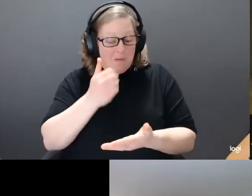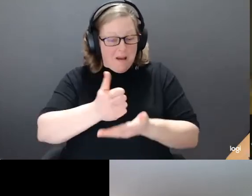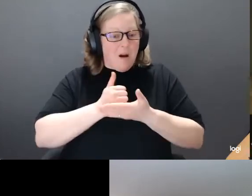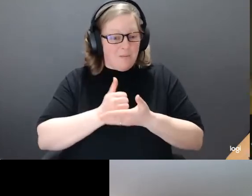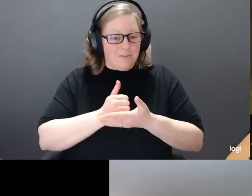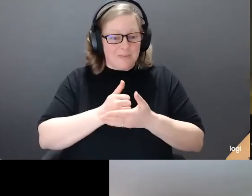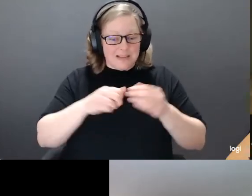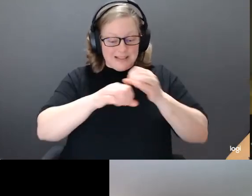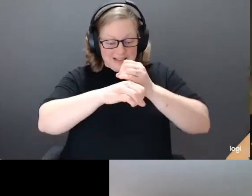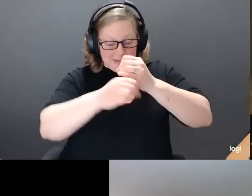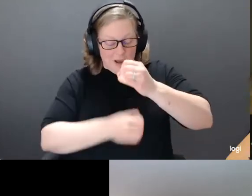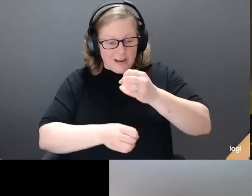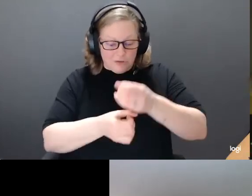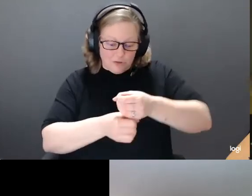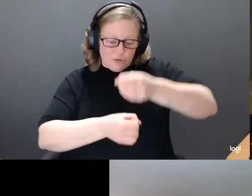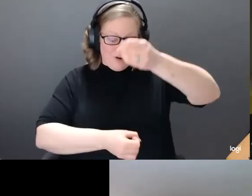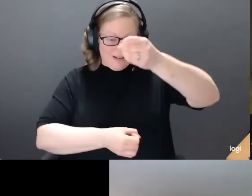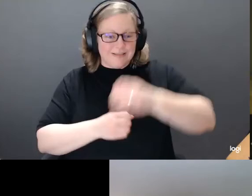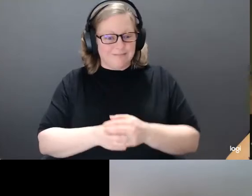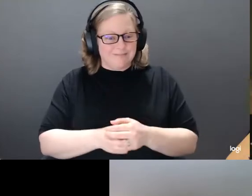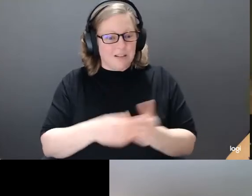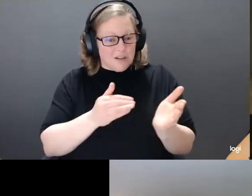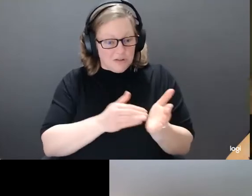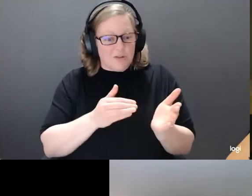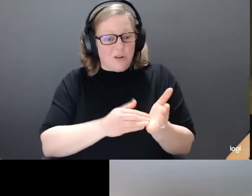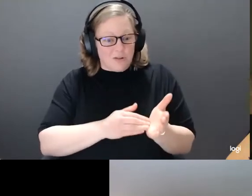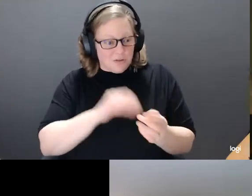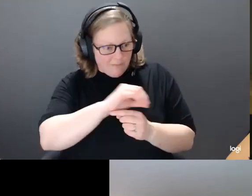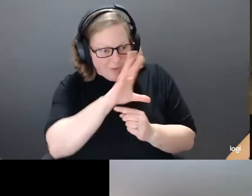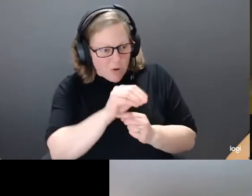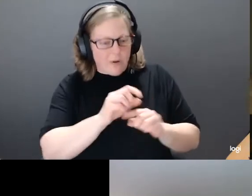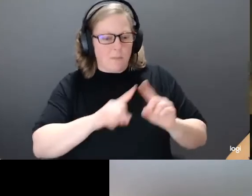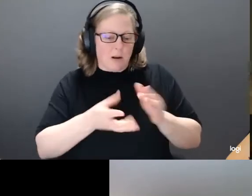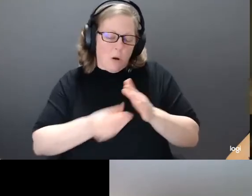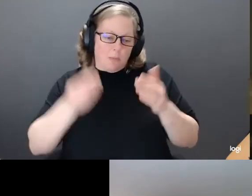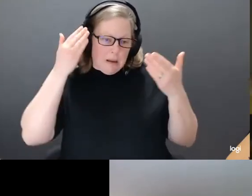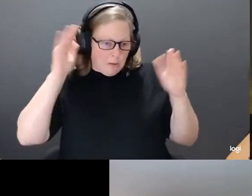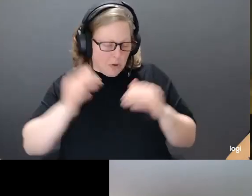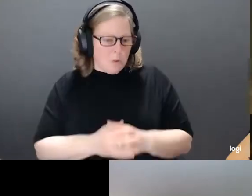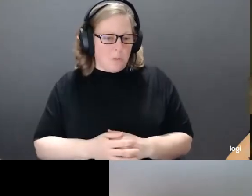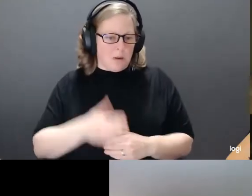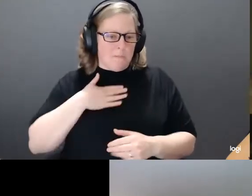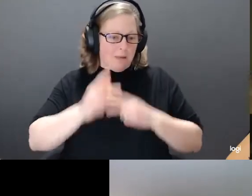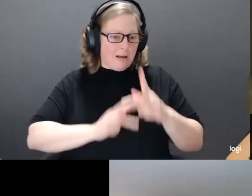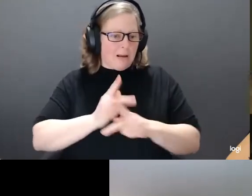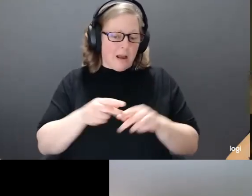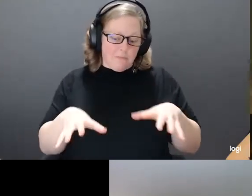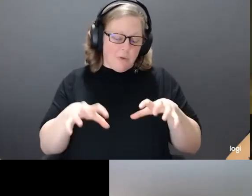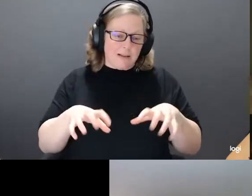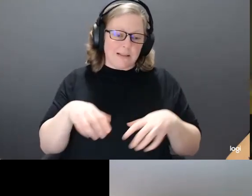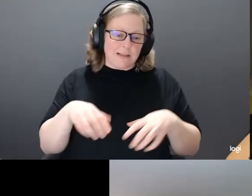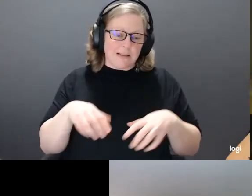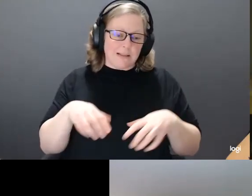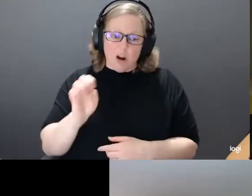photographed it, but I don't know that it was ever copied. My type of paralysis was rare. However, sometimes